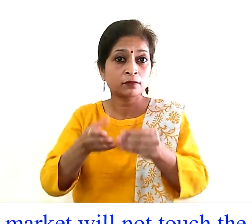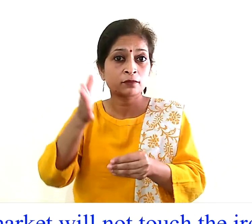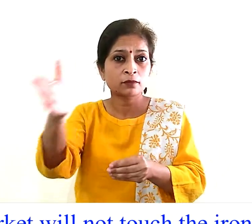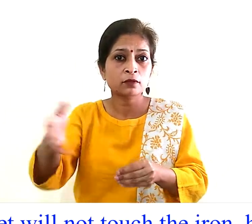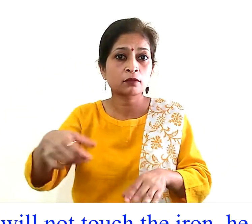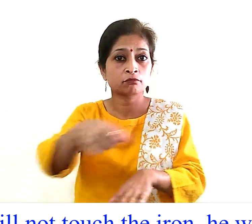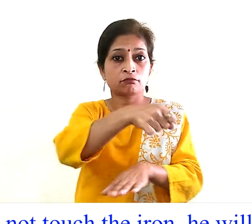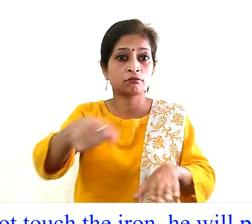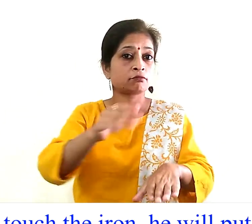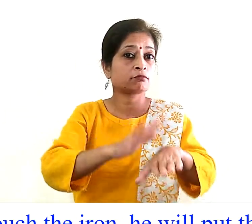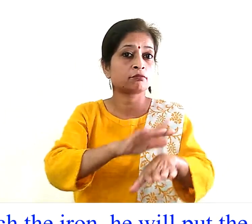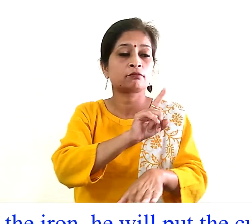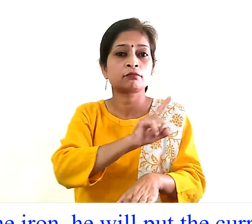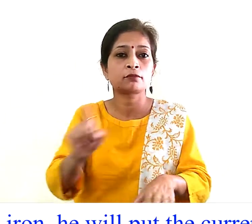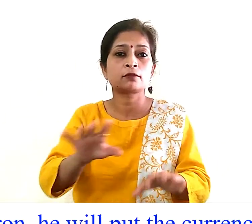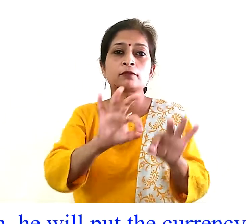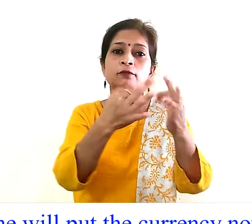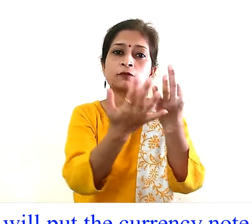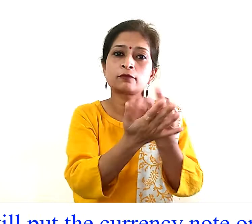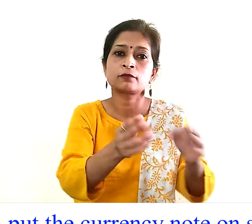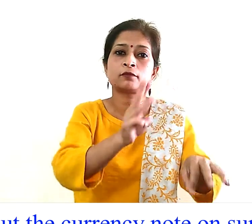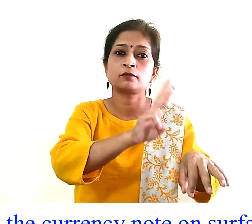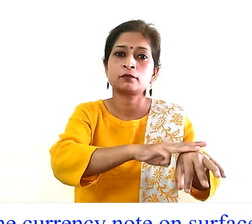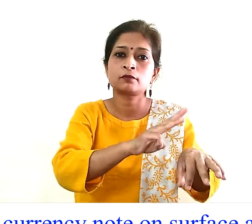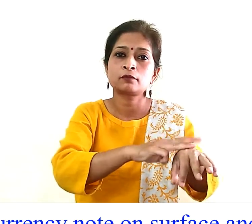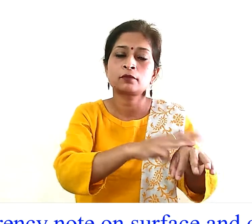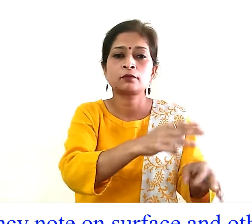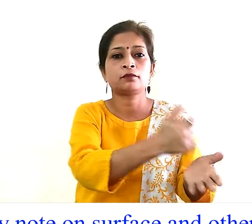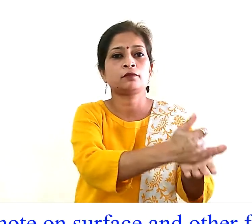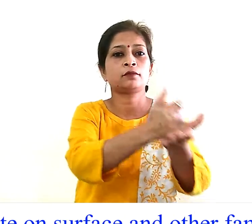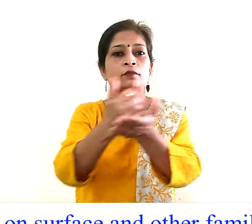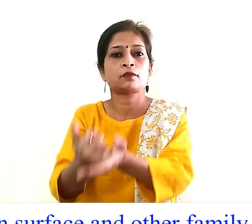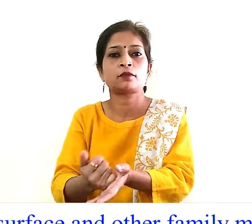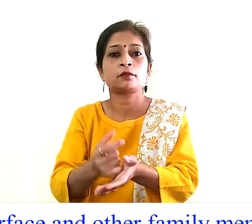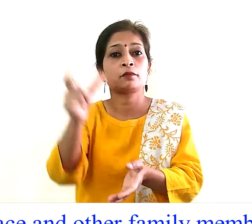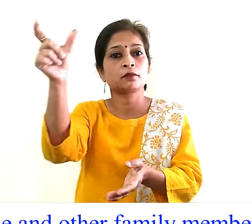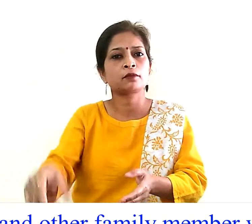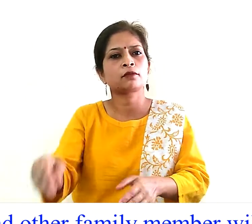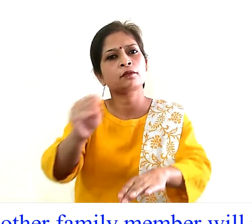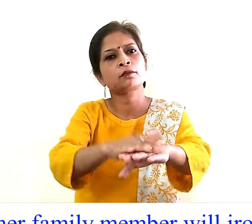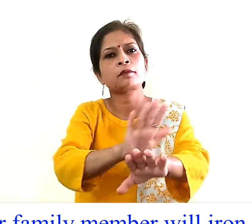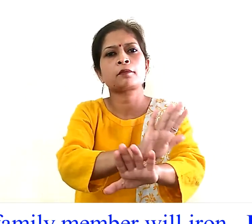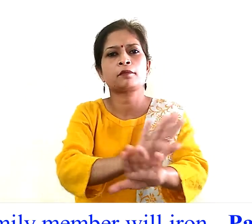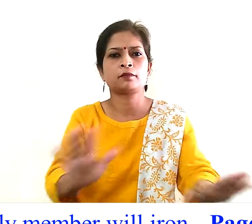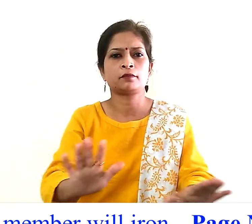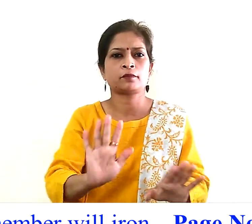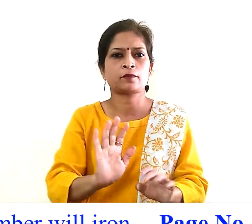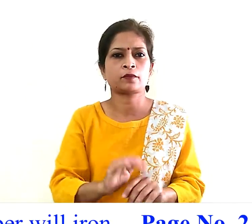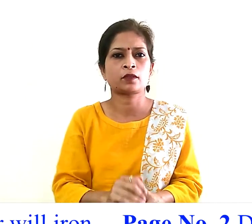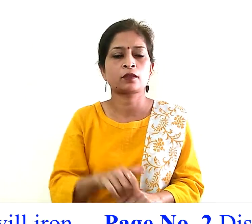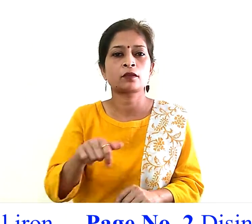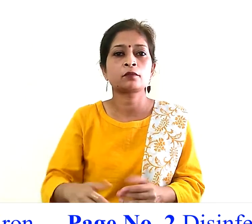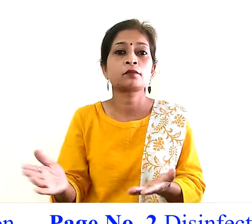will not touch the iron he will put the currency note on surface and other family member will iron page number two